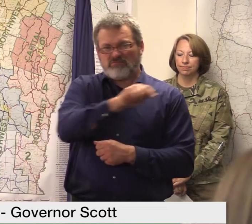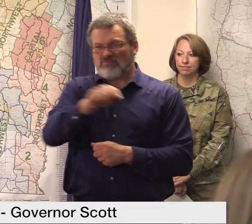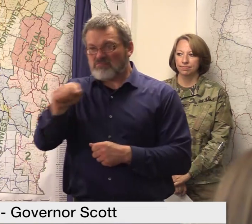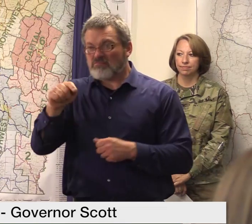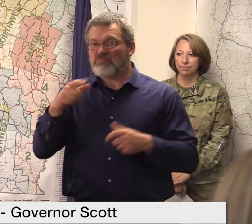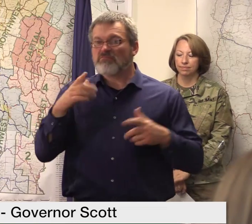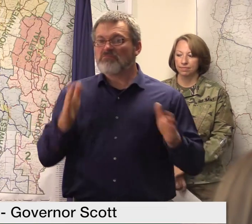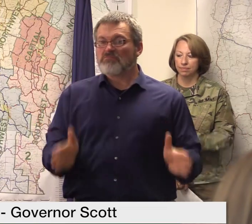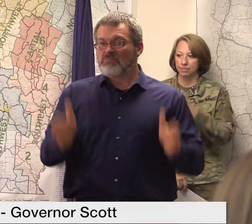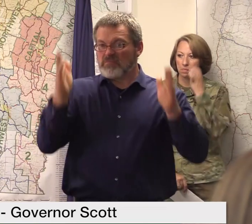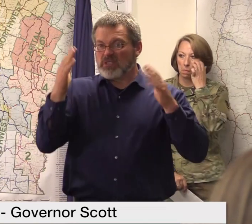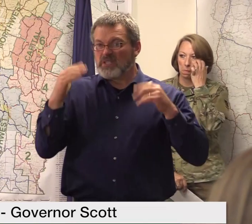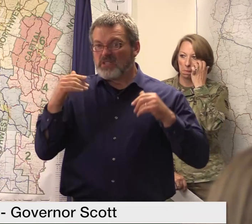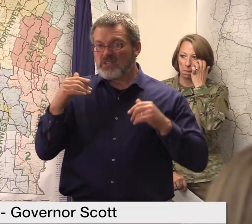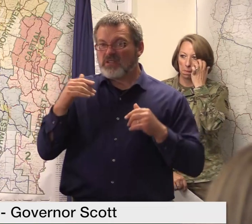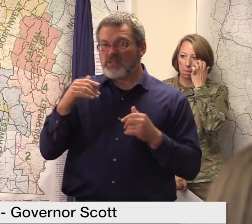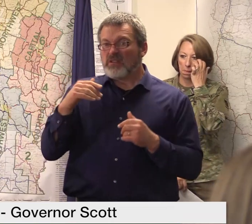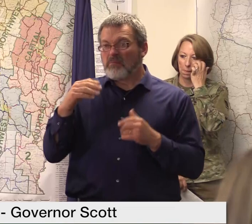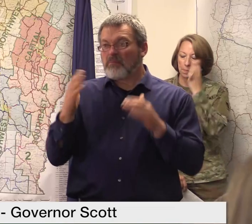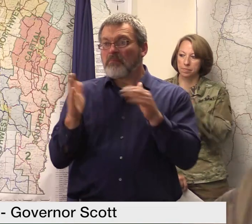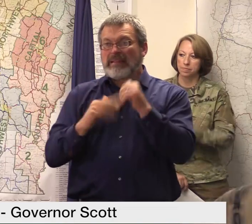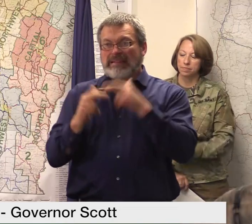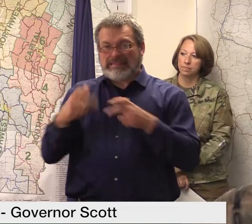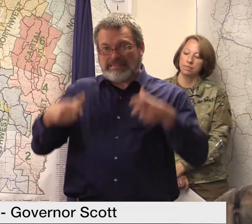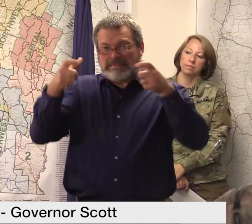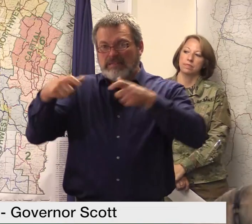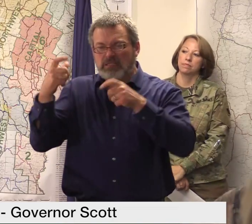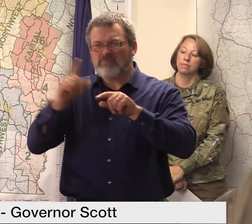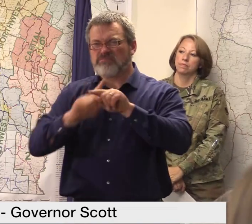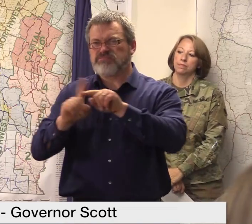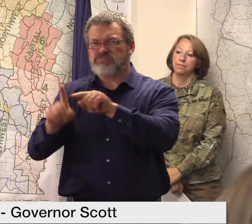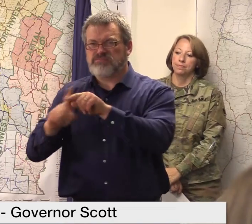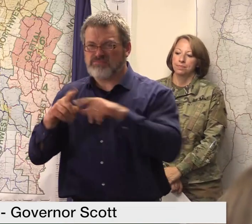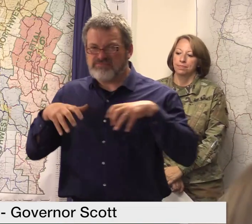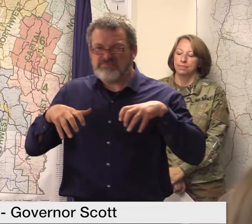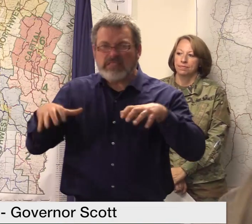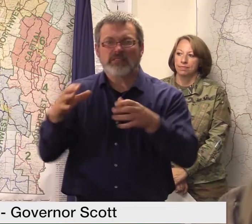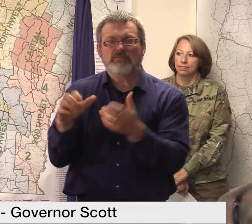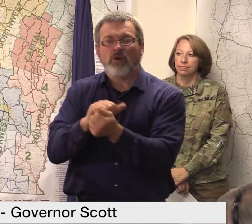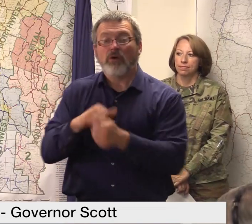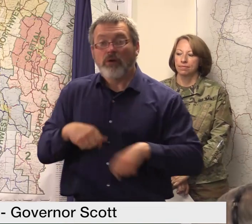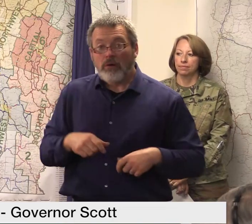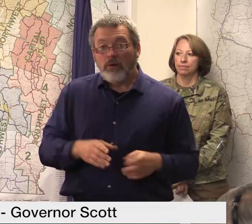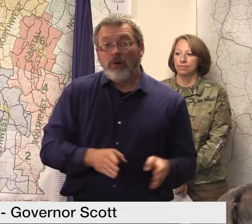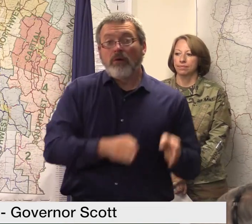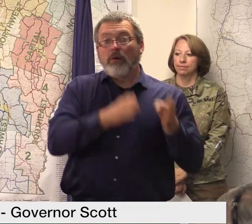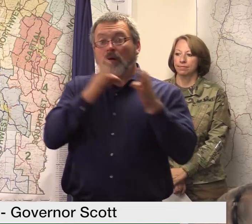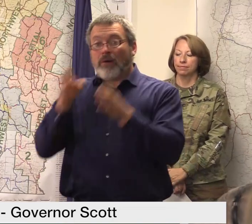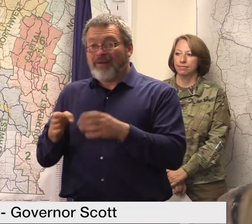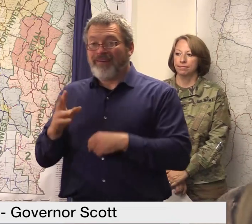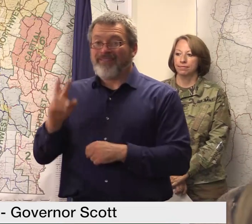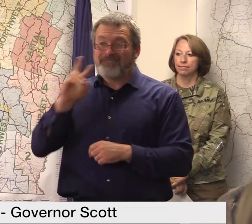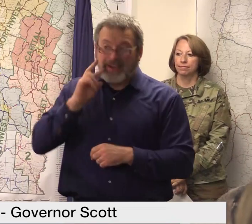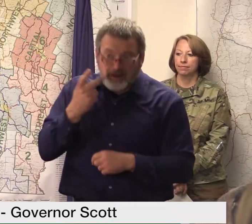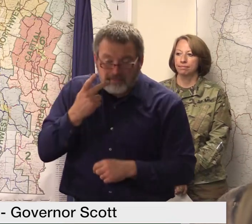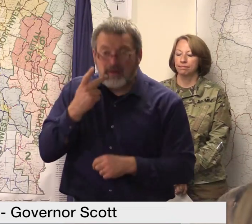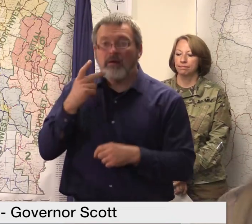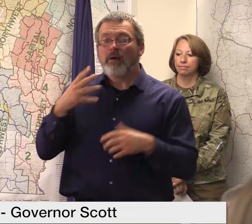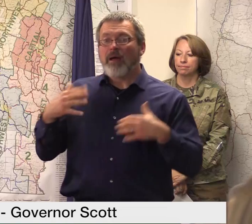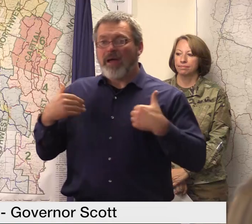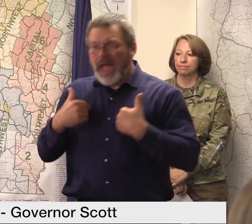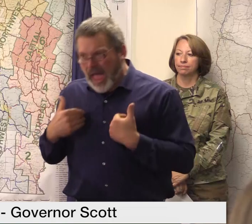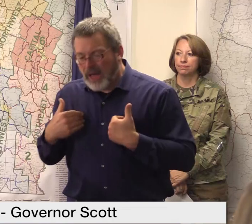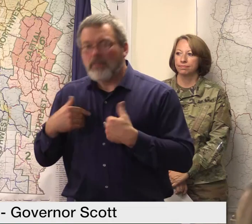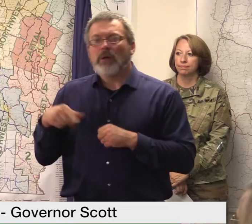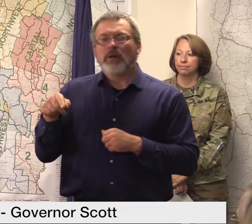but for your crops produce and livestock and I know this gets complicated it needs to